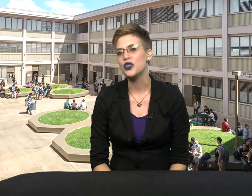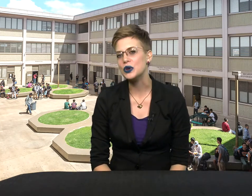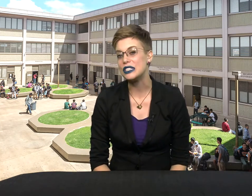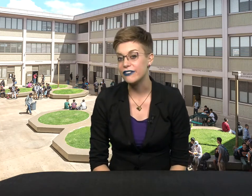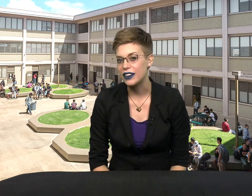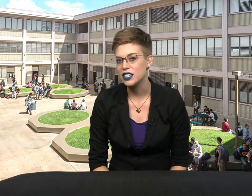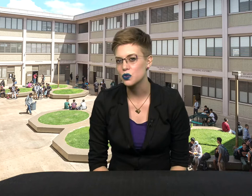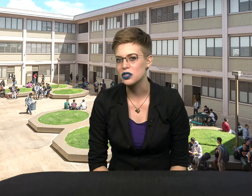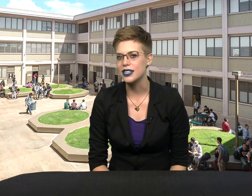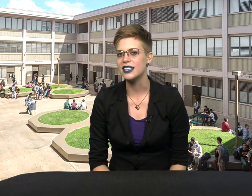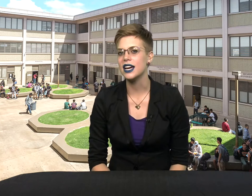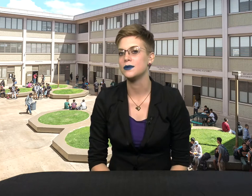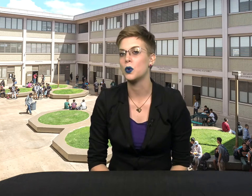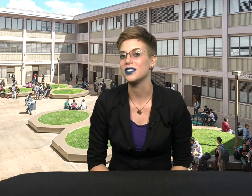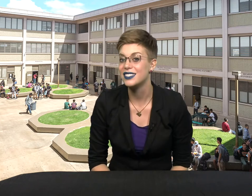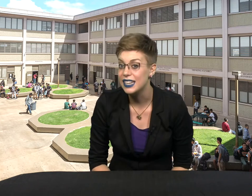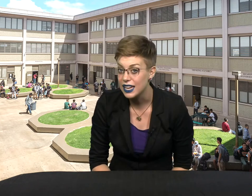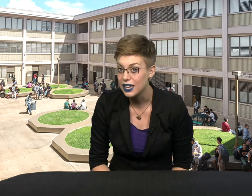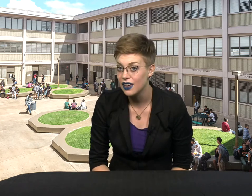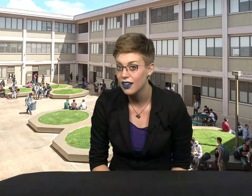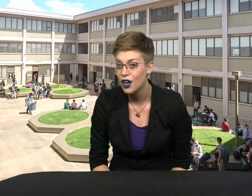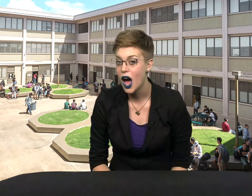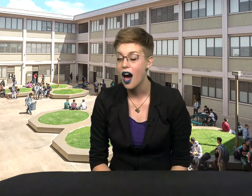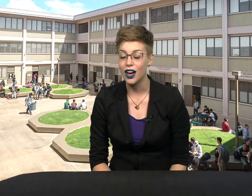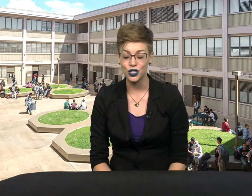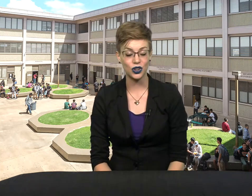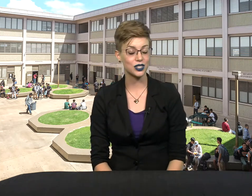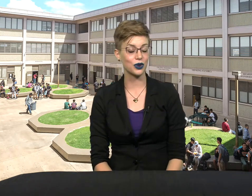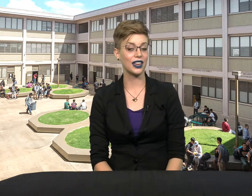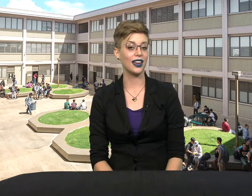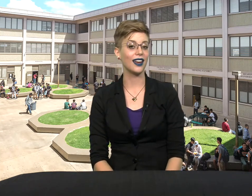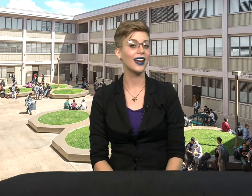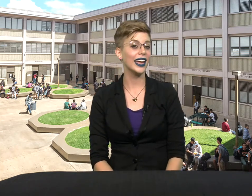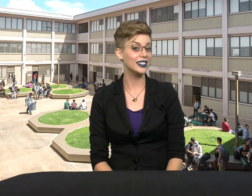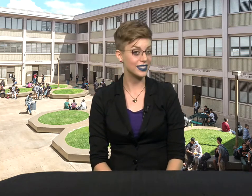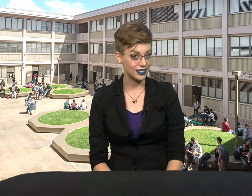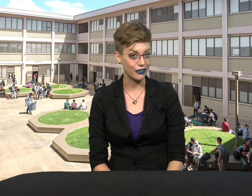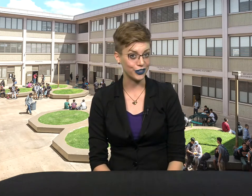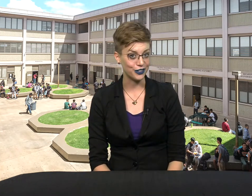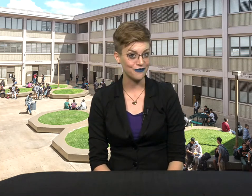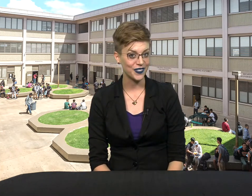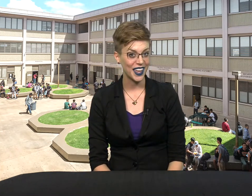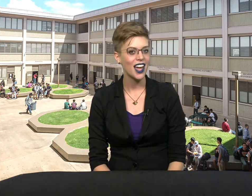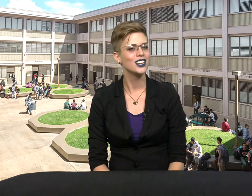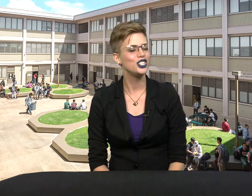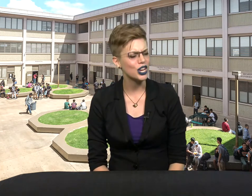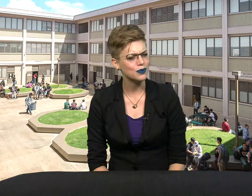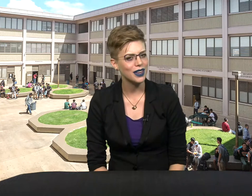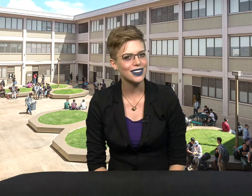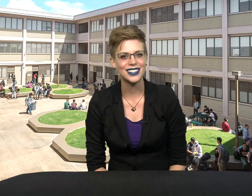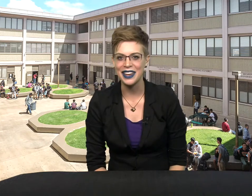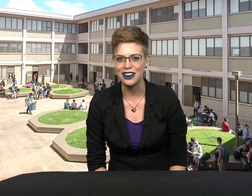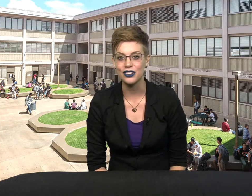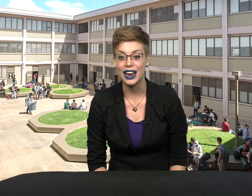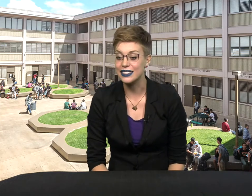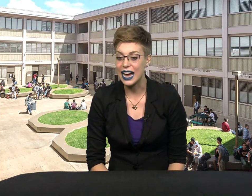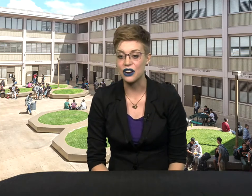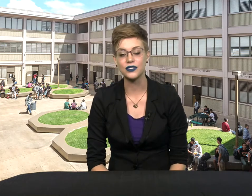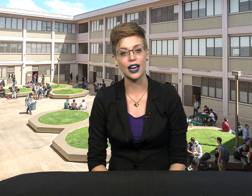Those defendants were seen as more sneaky, untrustworthy, and deceitful just because they had their hands out of sight